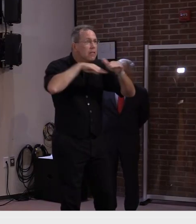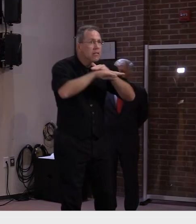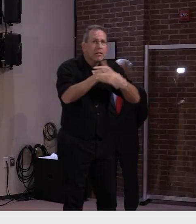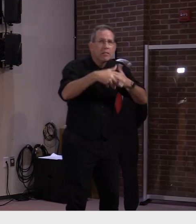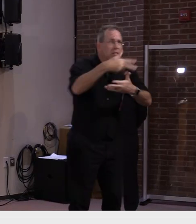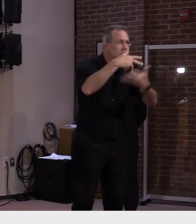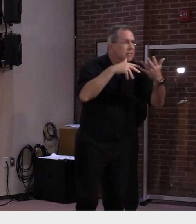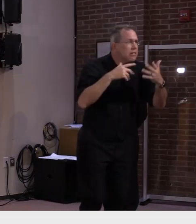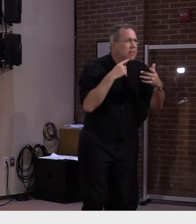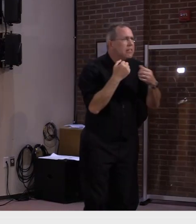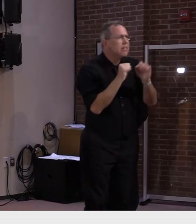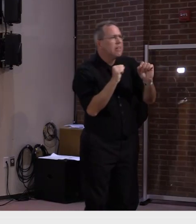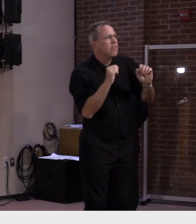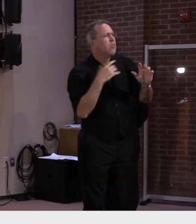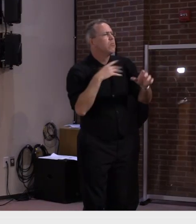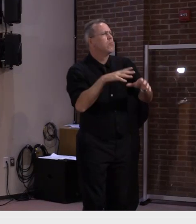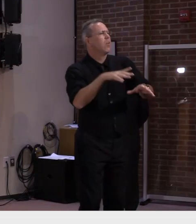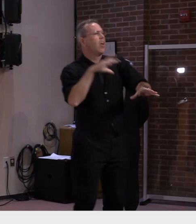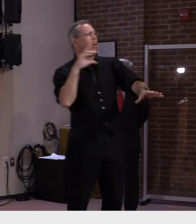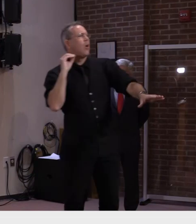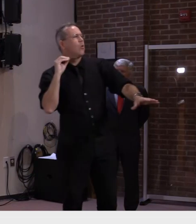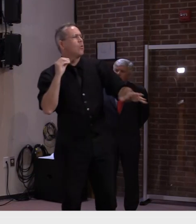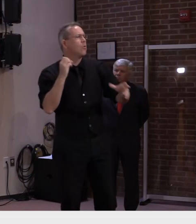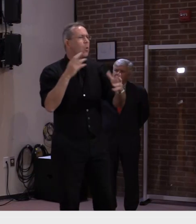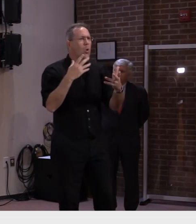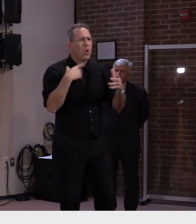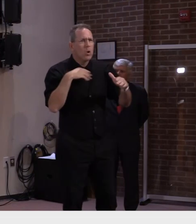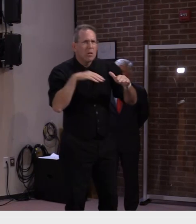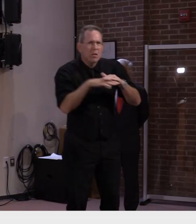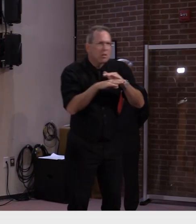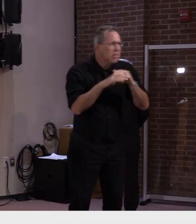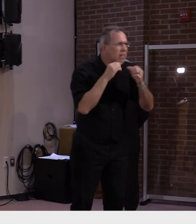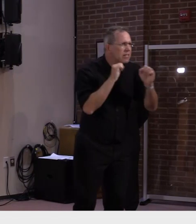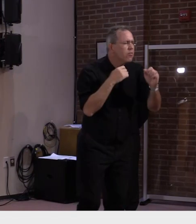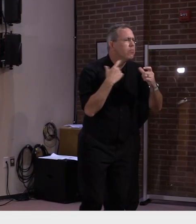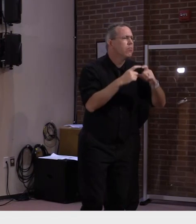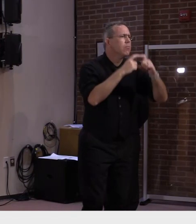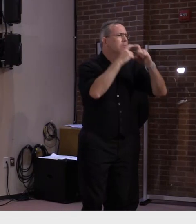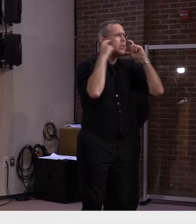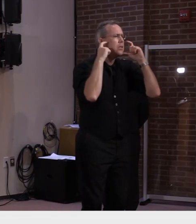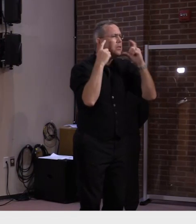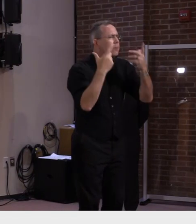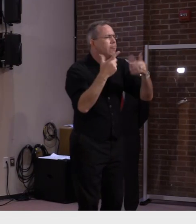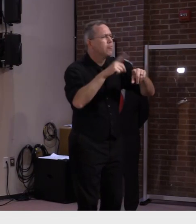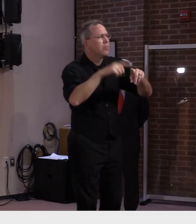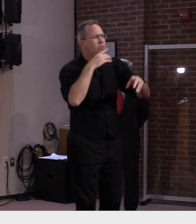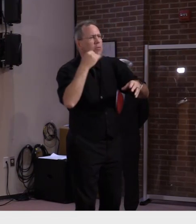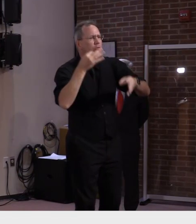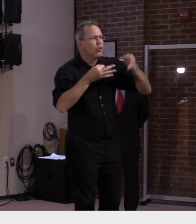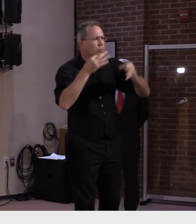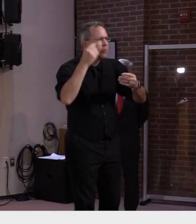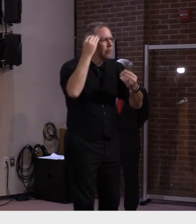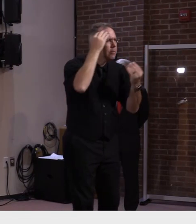variant. So, again, I think you have to do your own risk assessment and then make your own decision at that point.